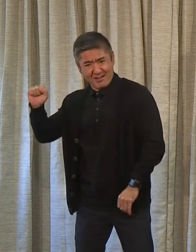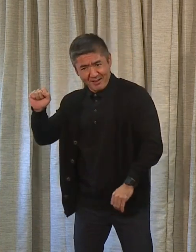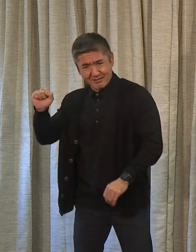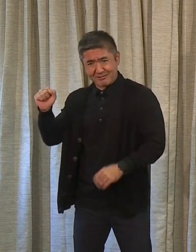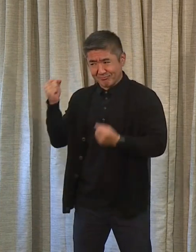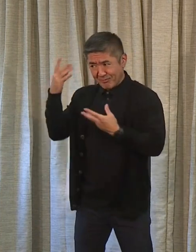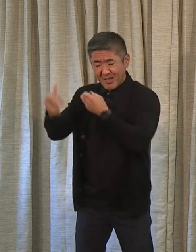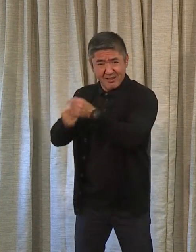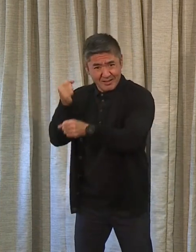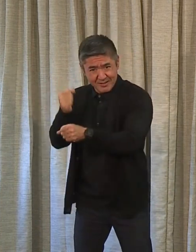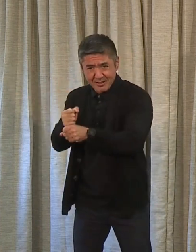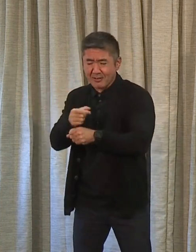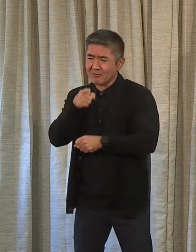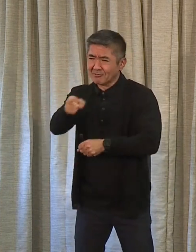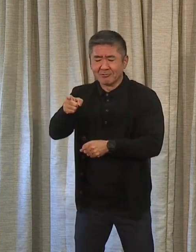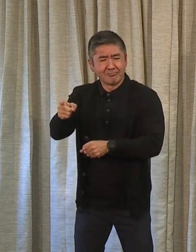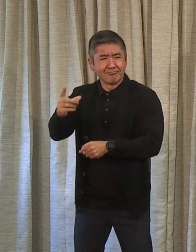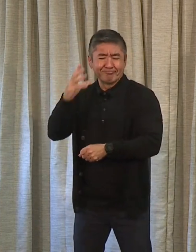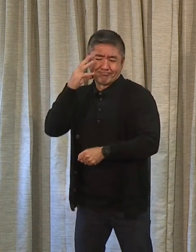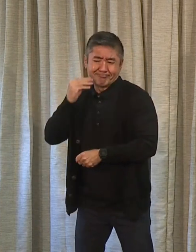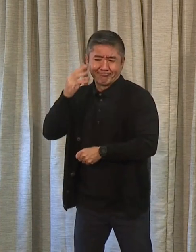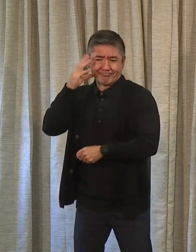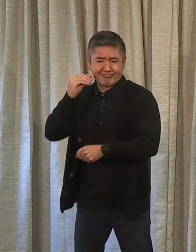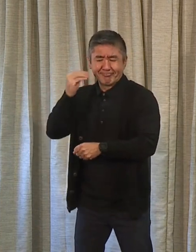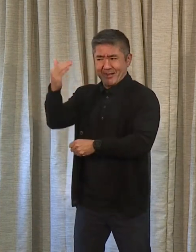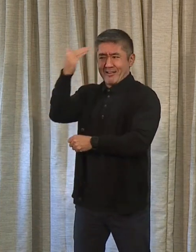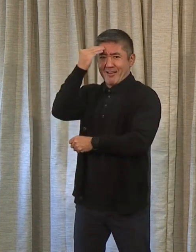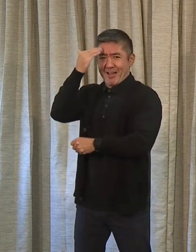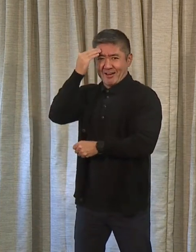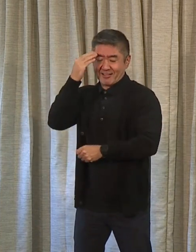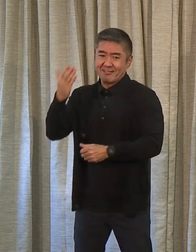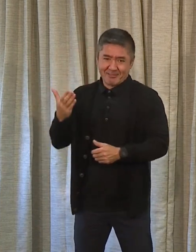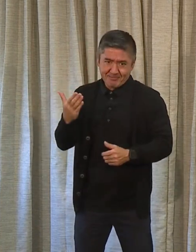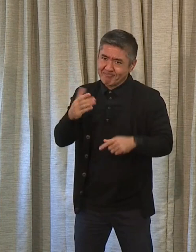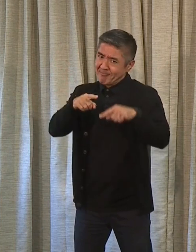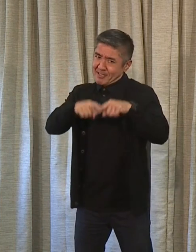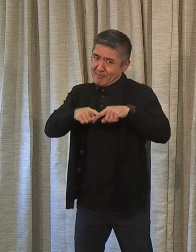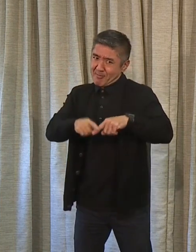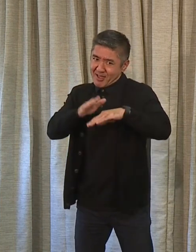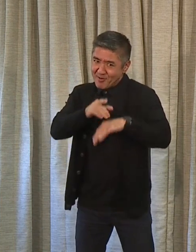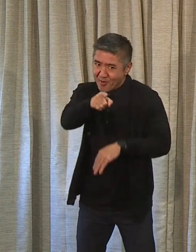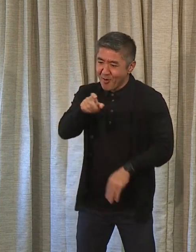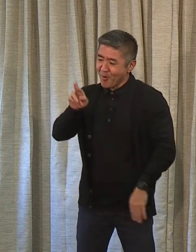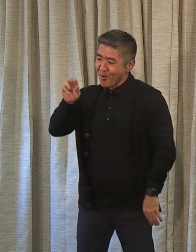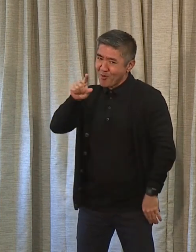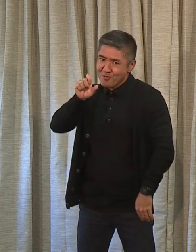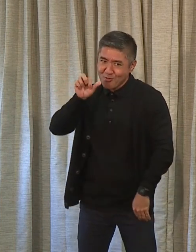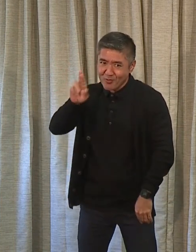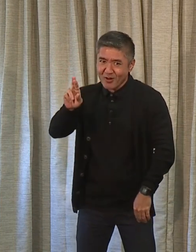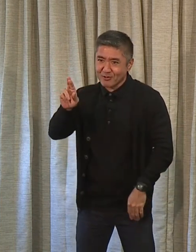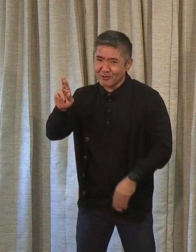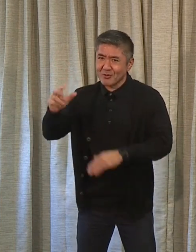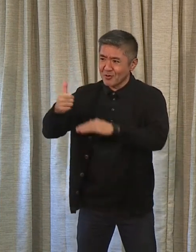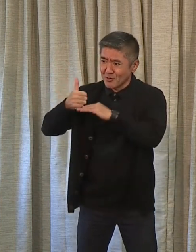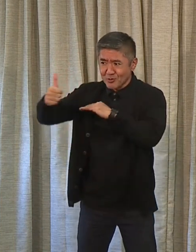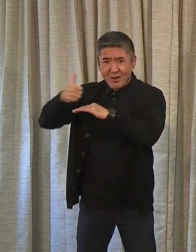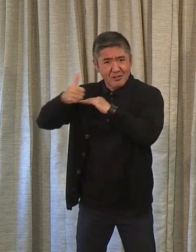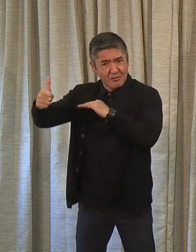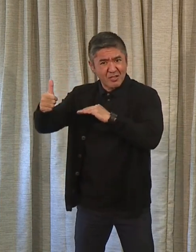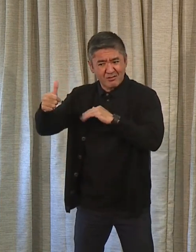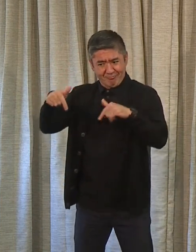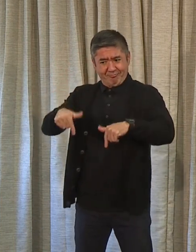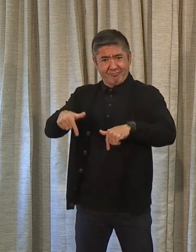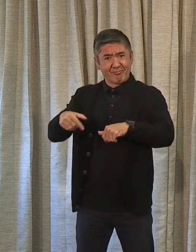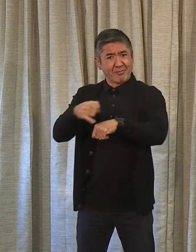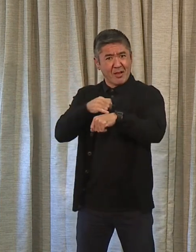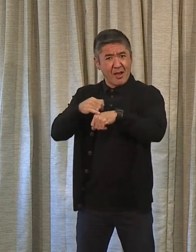incredible dimension of transportation expertise to us. And we're going to be really heavily reliant on Roger because transportation clearly on our island